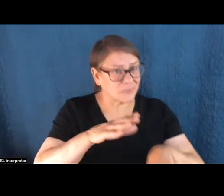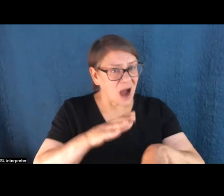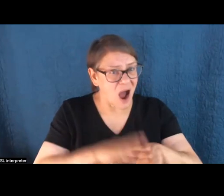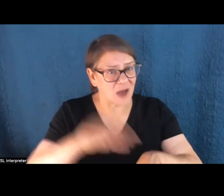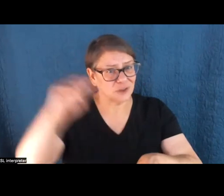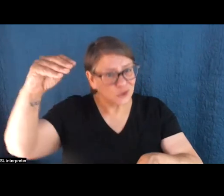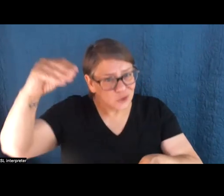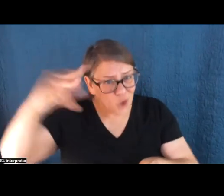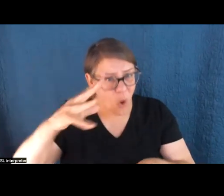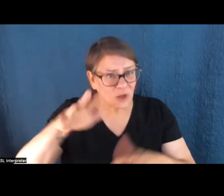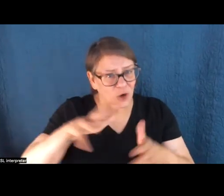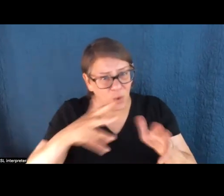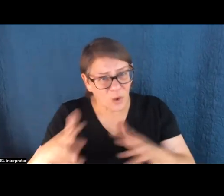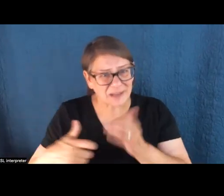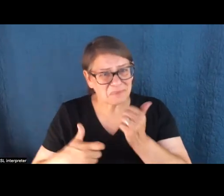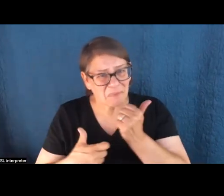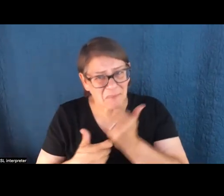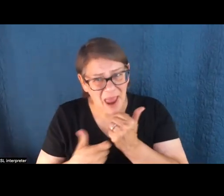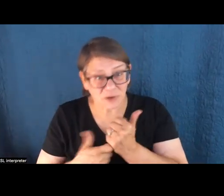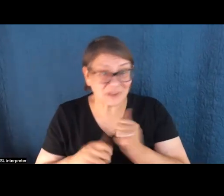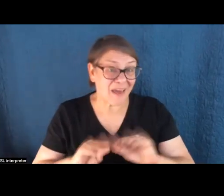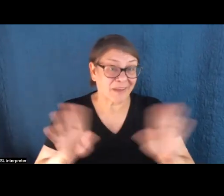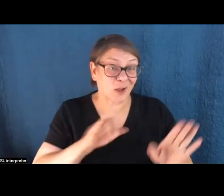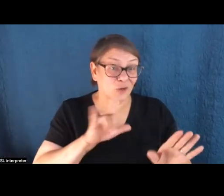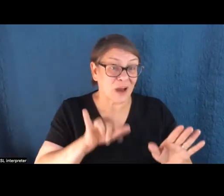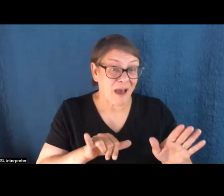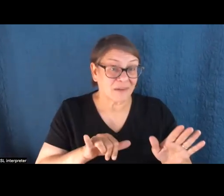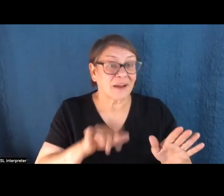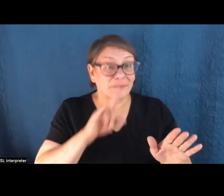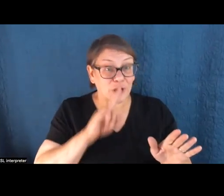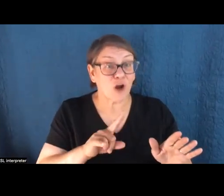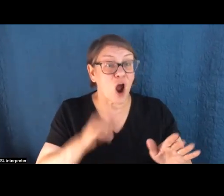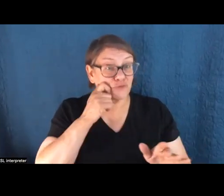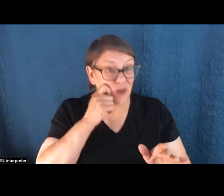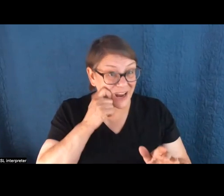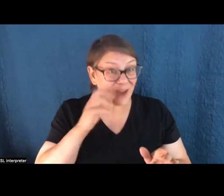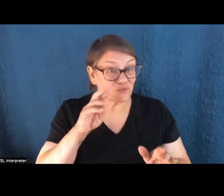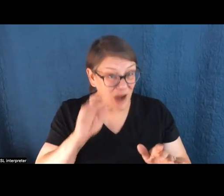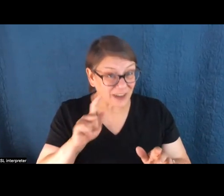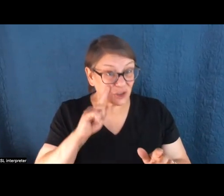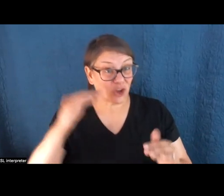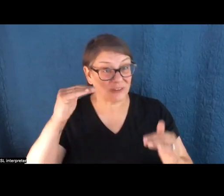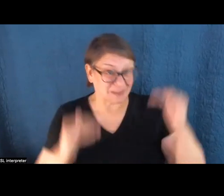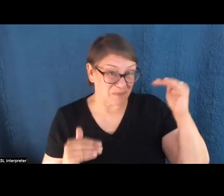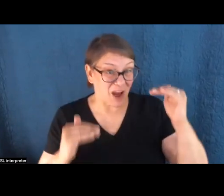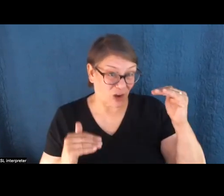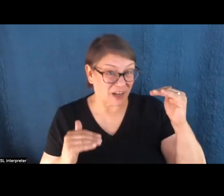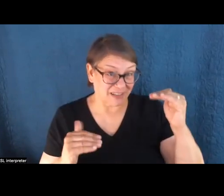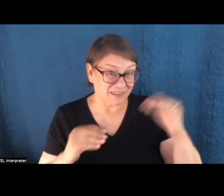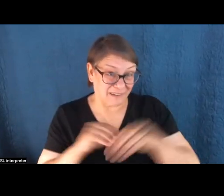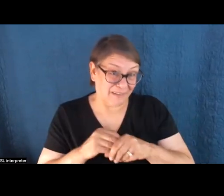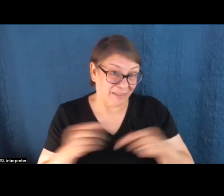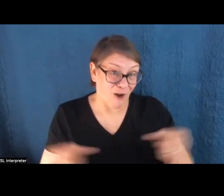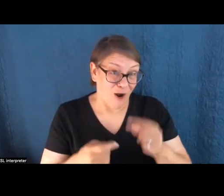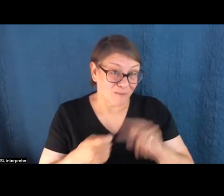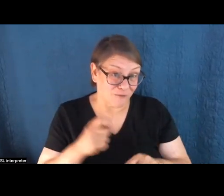possibly can. And, you know, the clear reality is that there are huge racial disparities done in that, you know, harm from climate pollution and